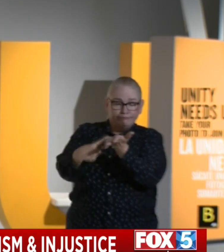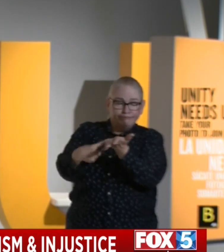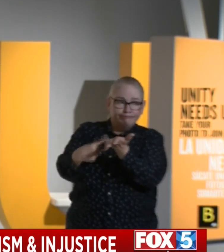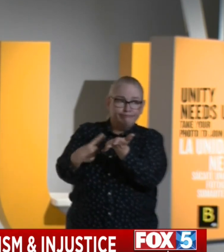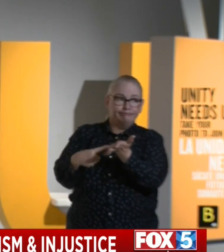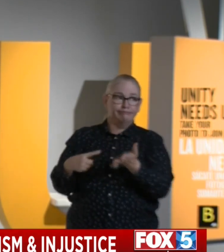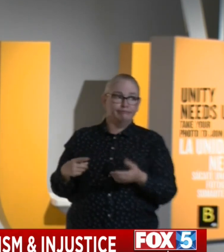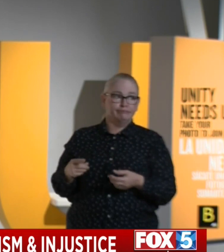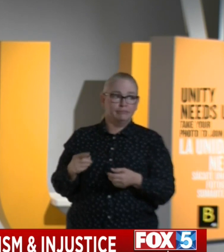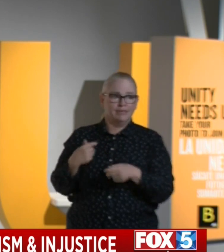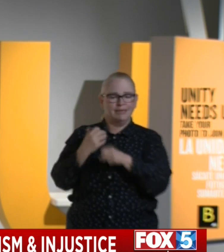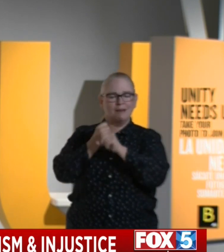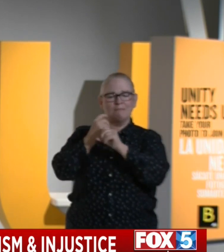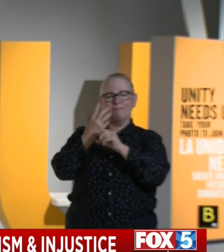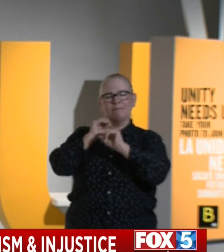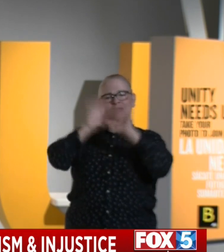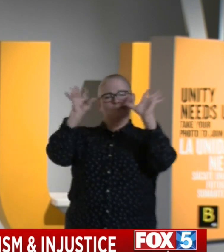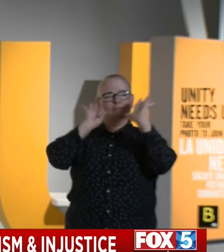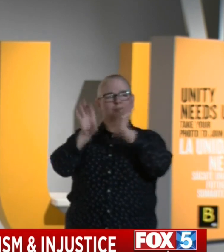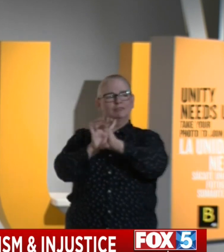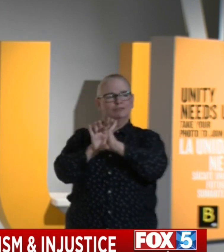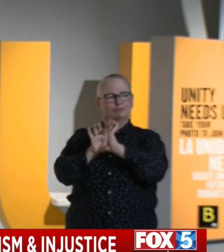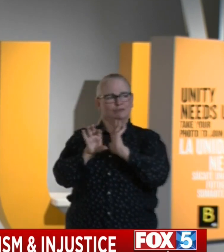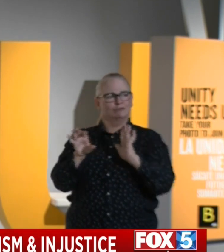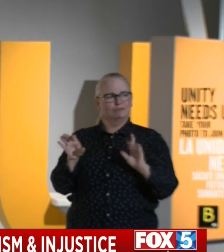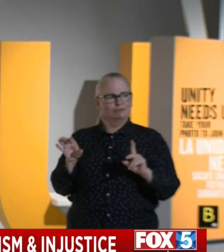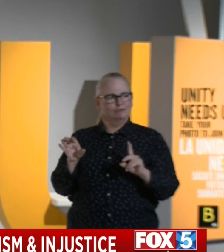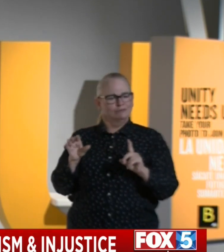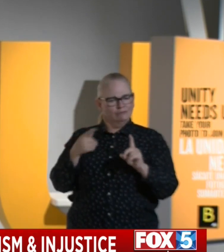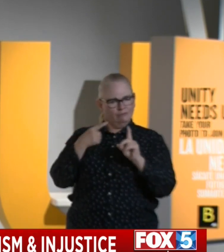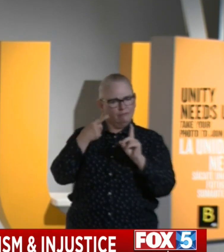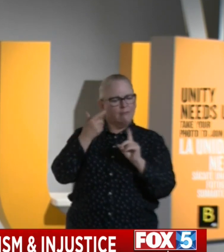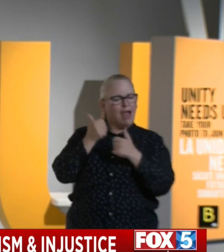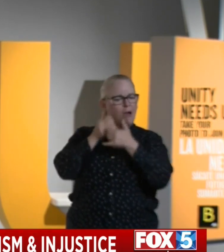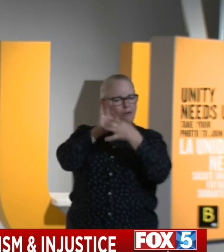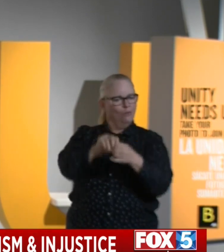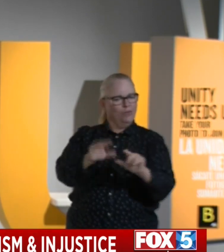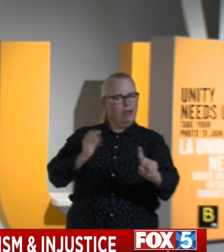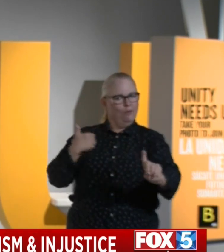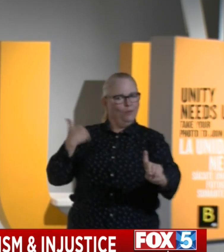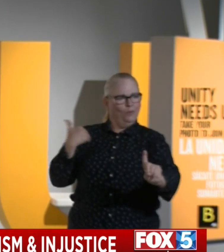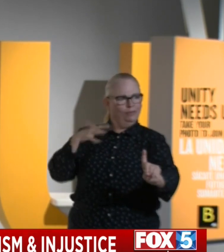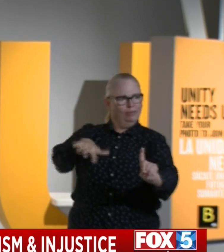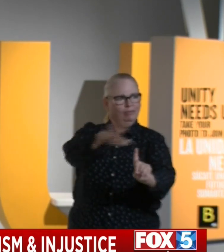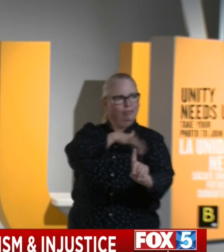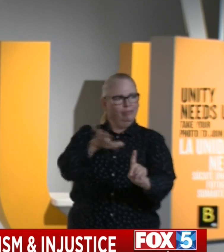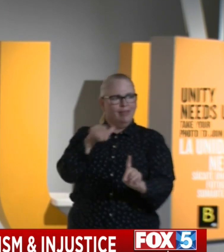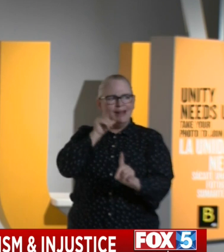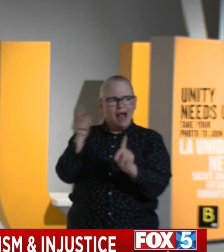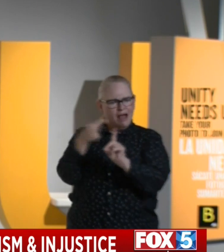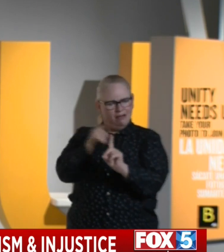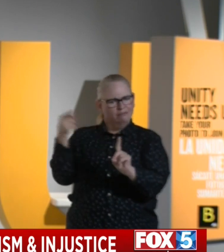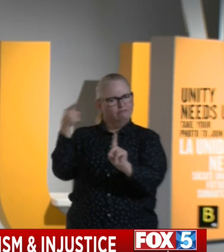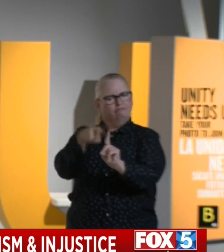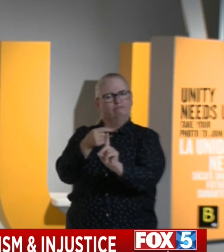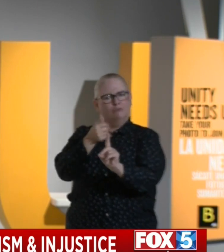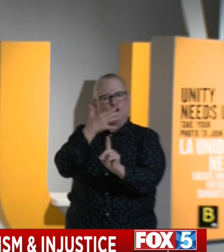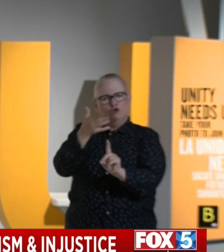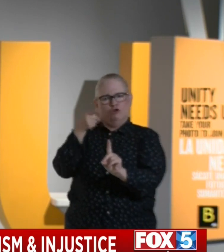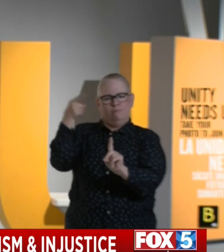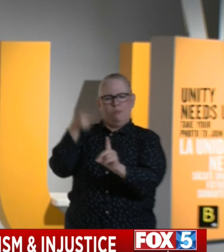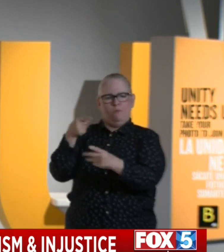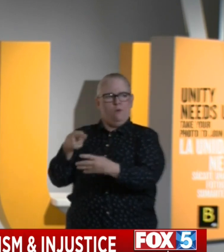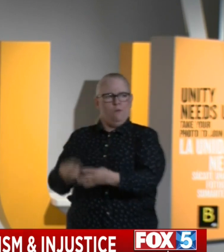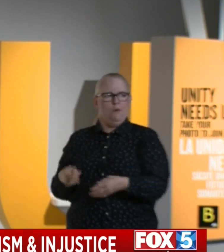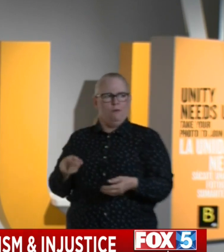conviction of our youth. They don't mince words. They don't beat around the bush. They don't know they're not patient.